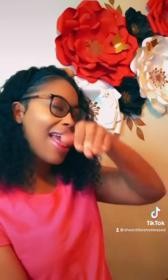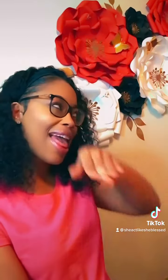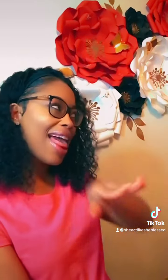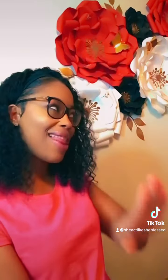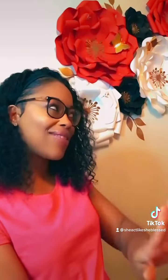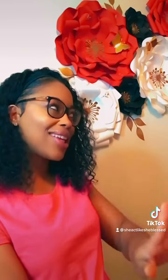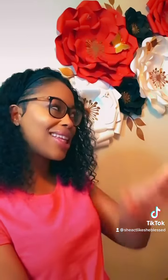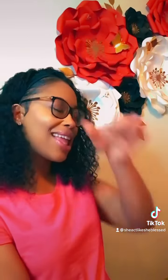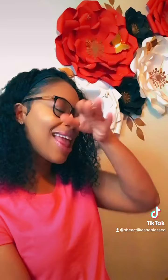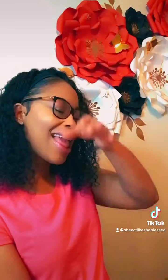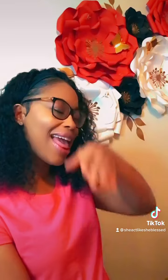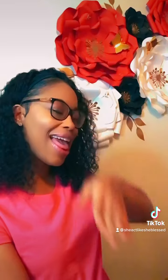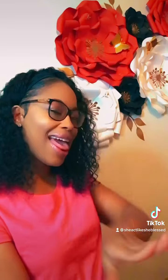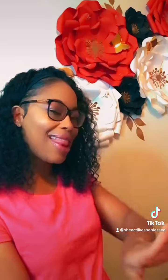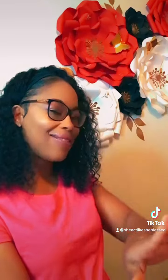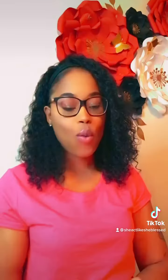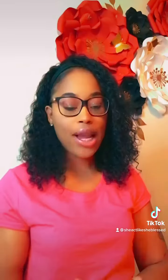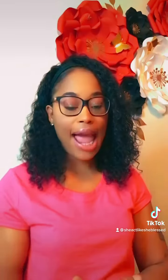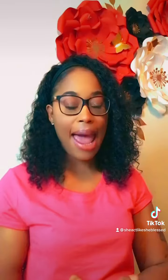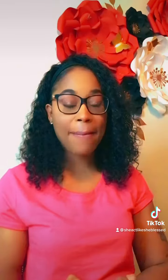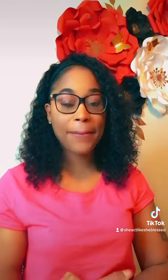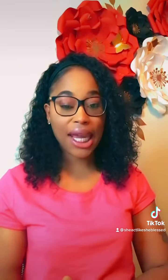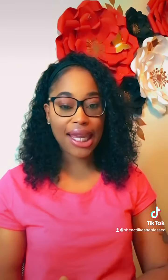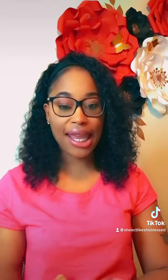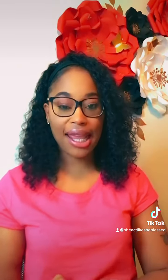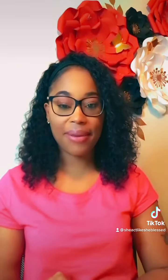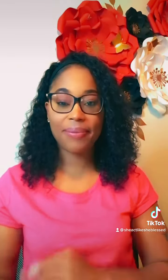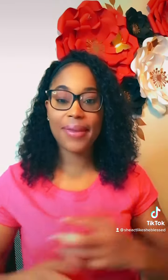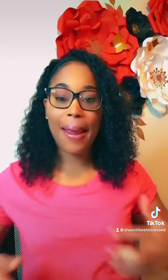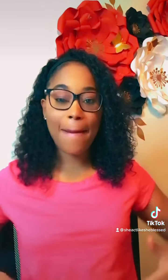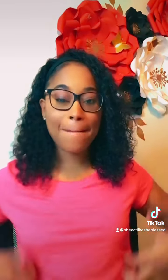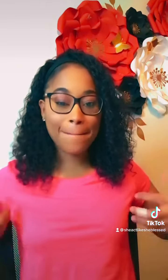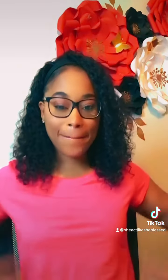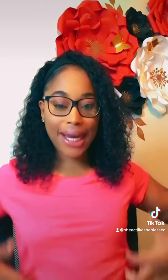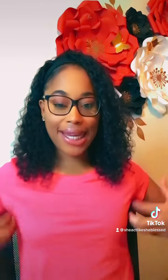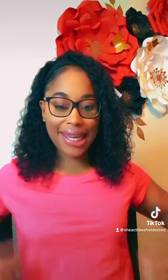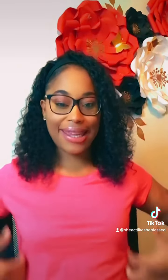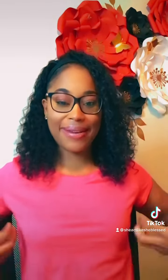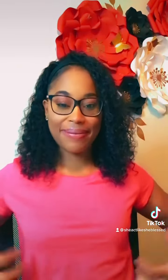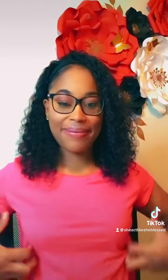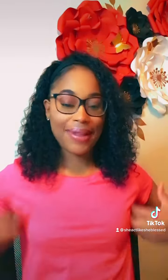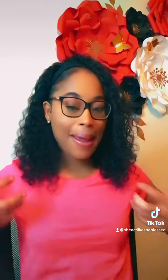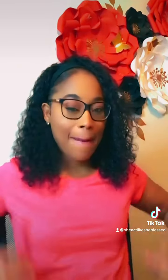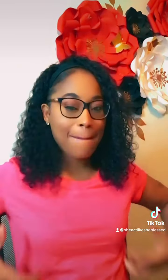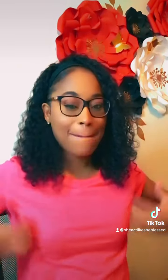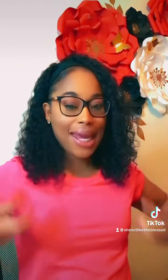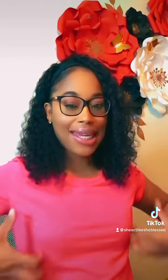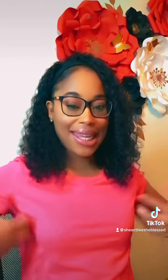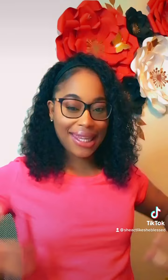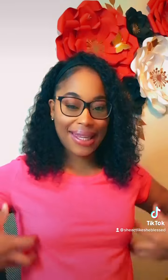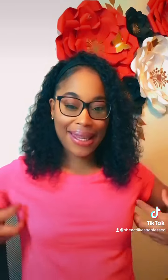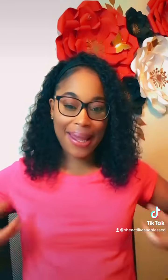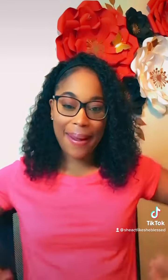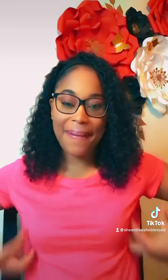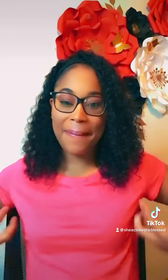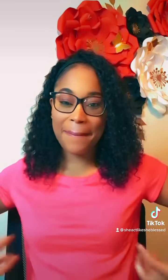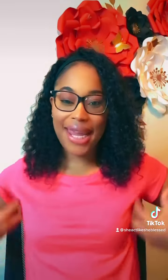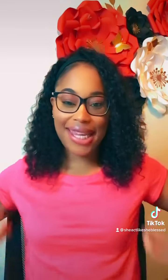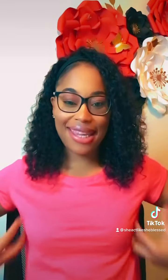elephant, elephant. We got Mickey, Mickey, Mickey, Mickey,